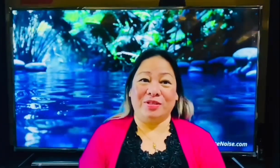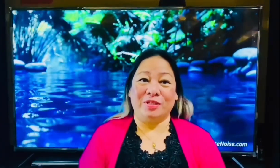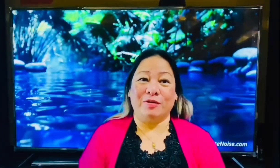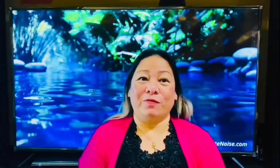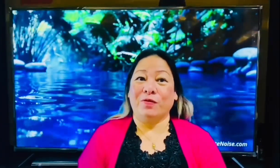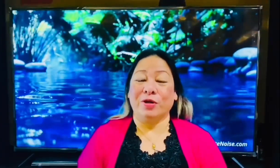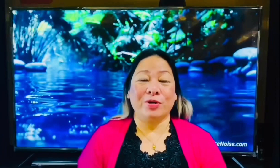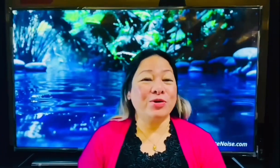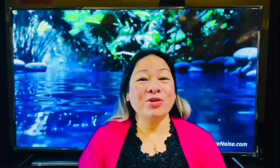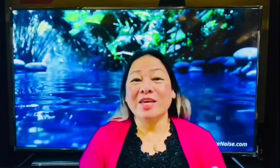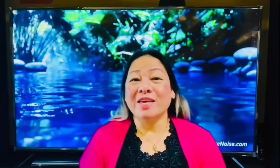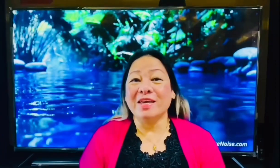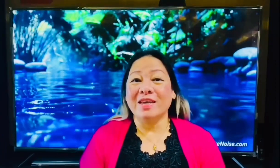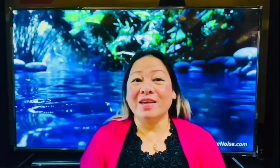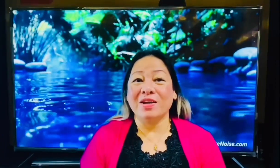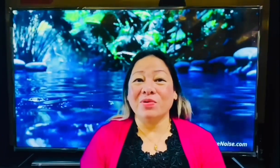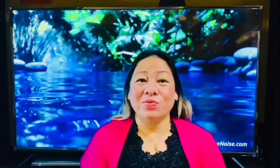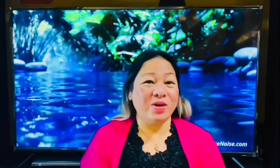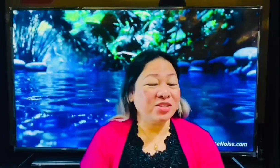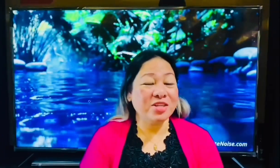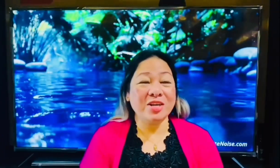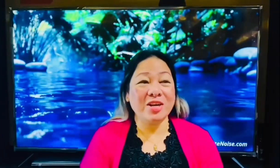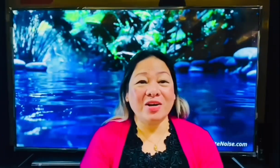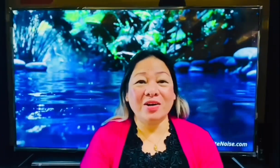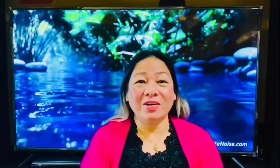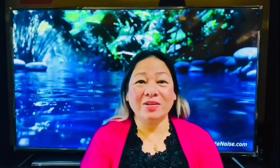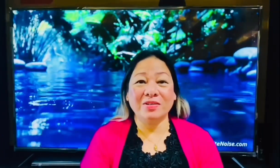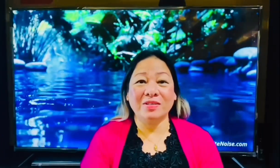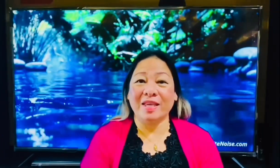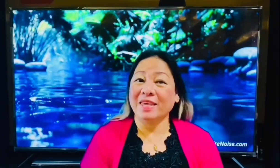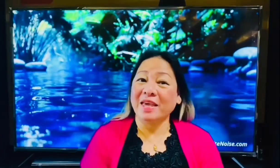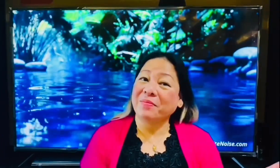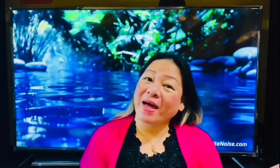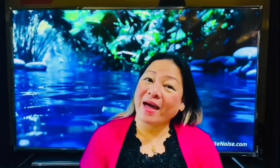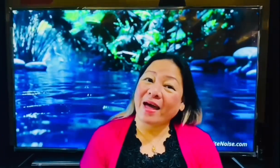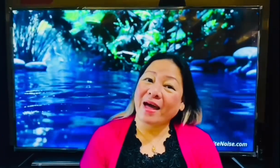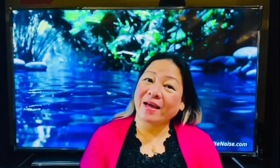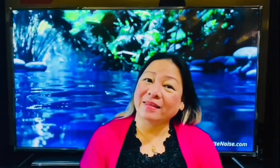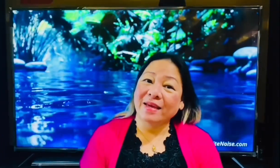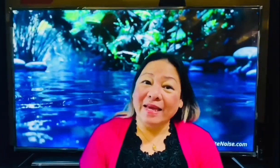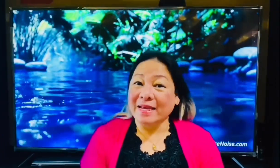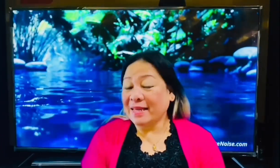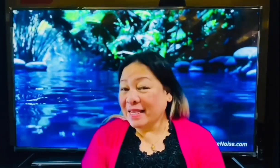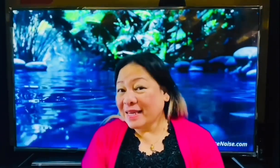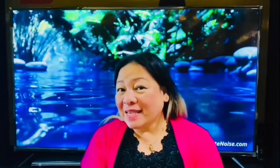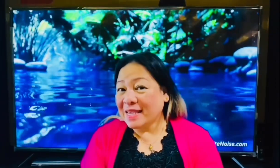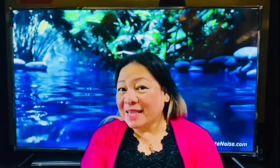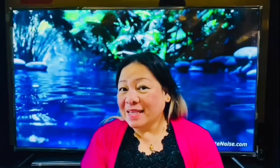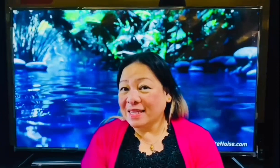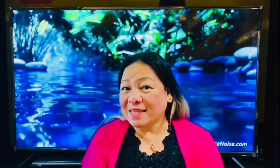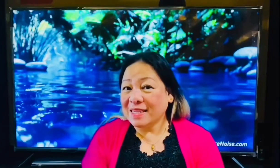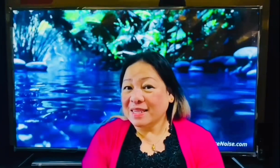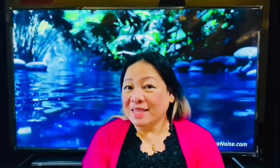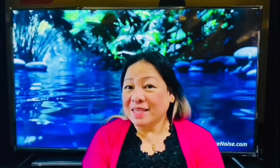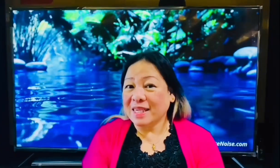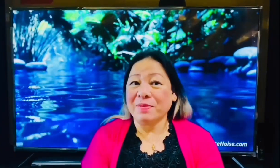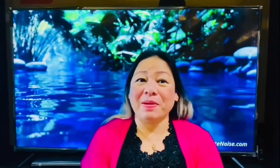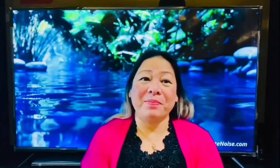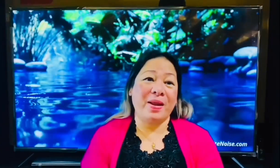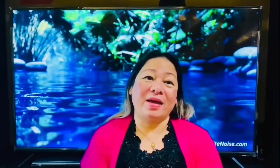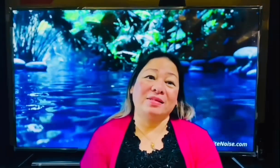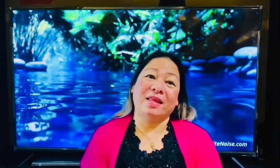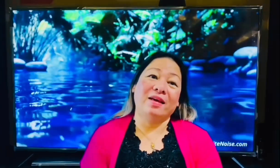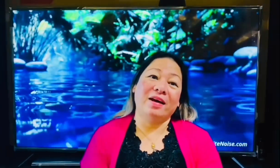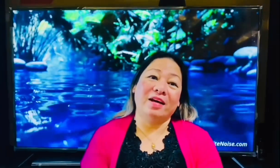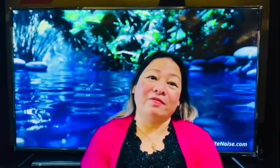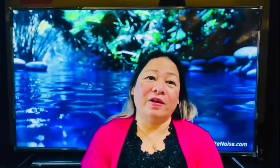water for cooking washing clothes taking a bath cleaning keeping